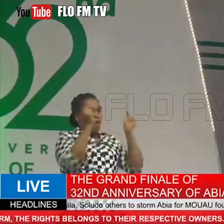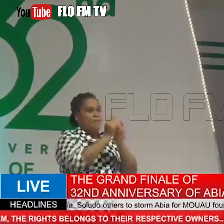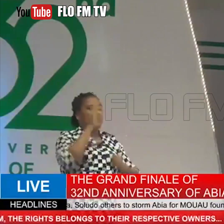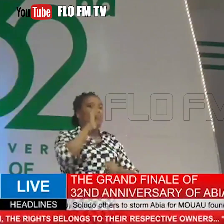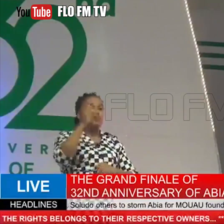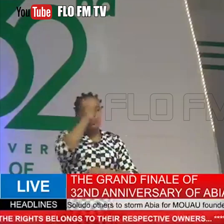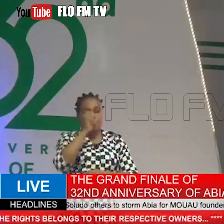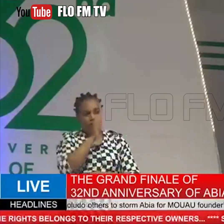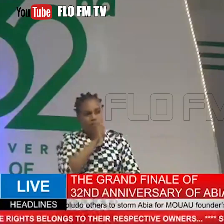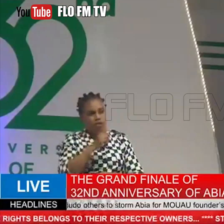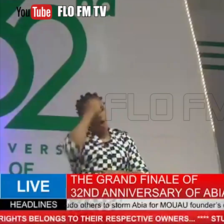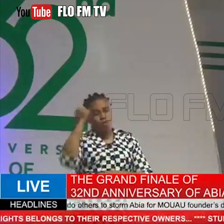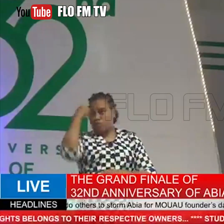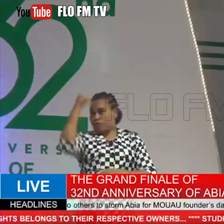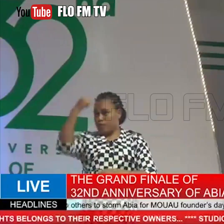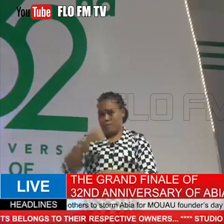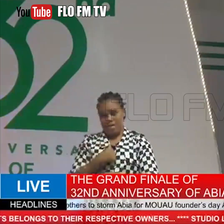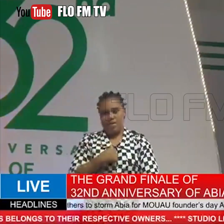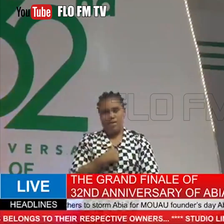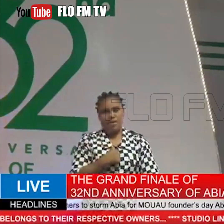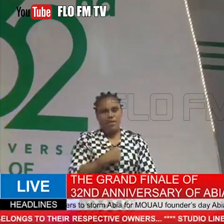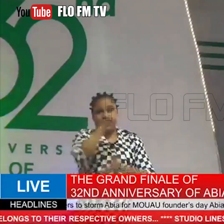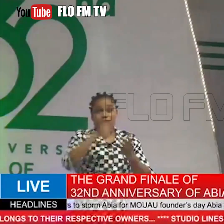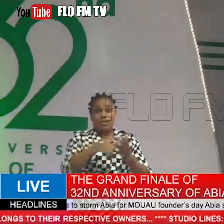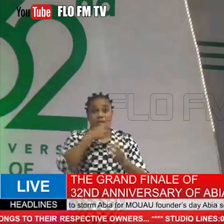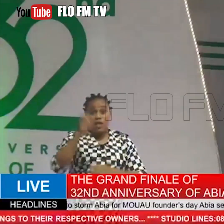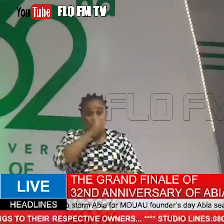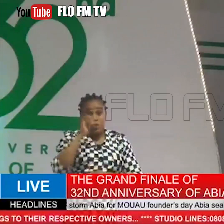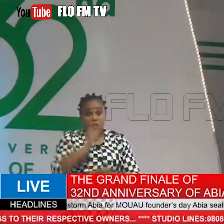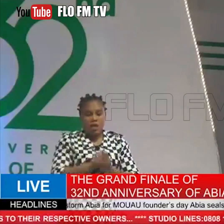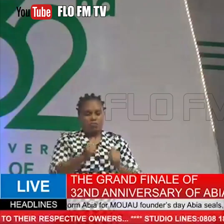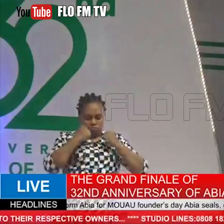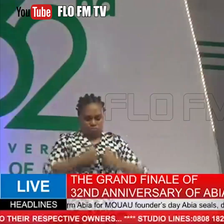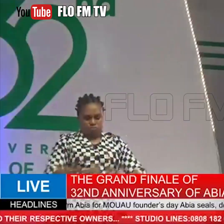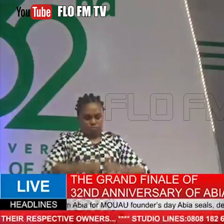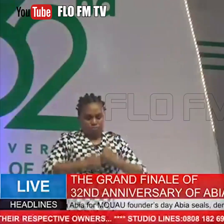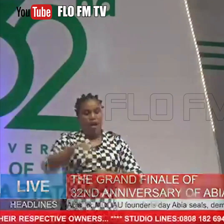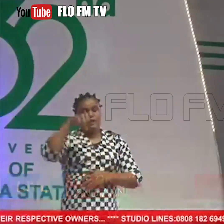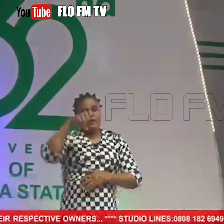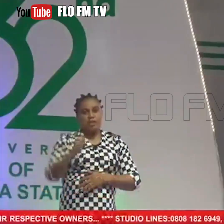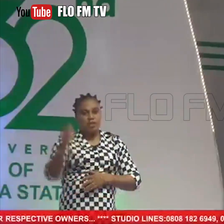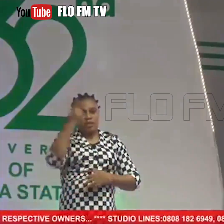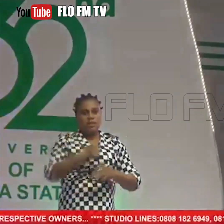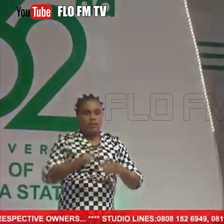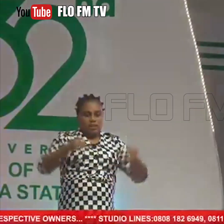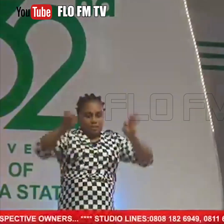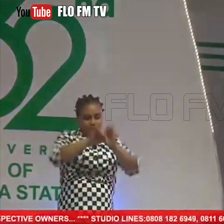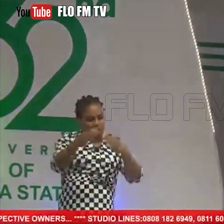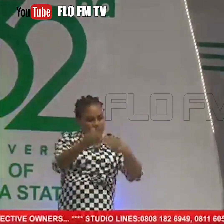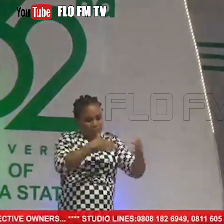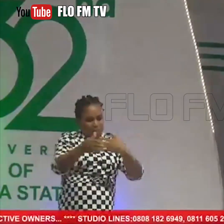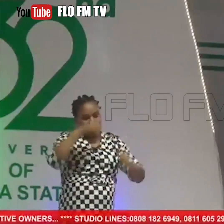speech. Because for me, this is a speech that addresses the key issues